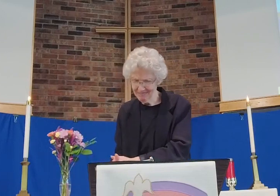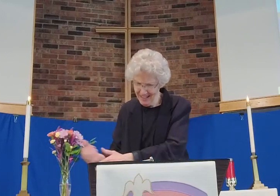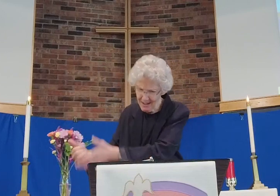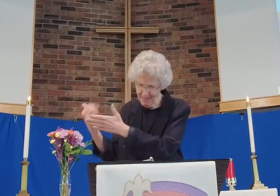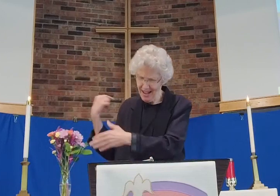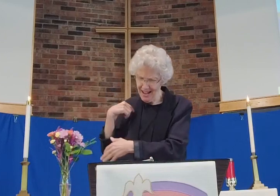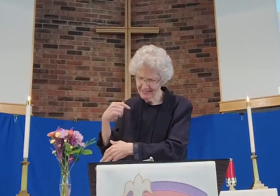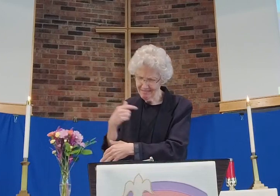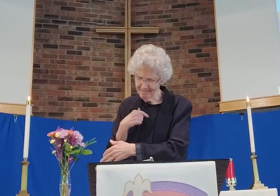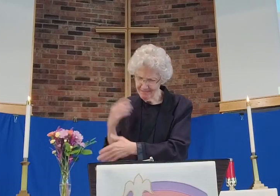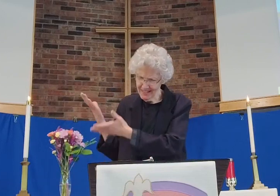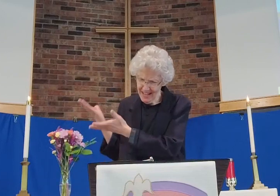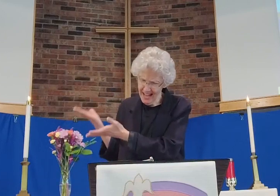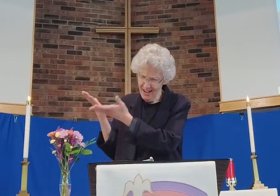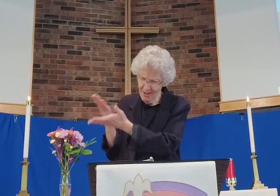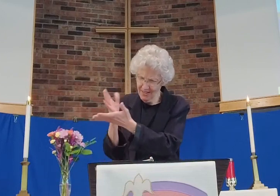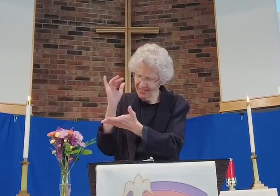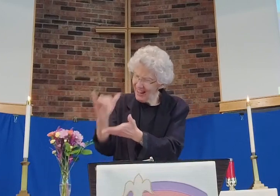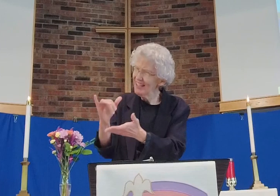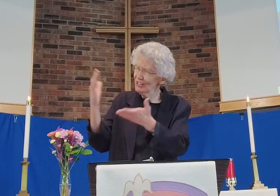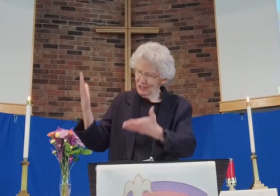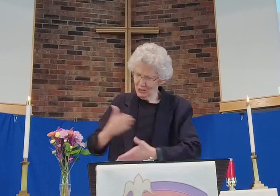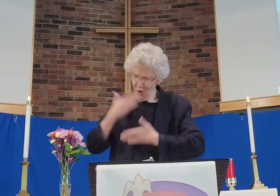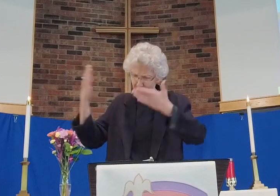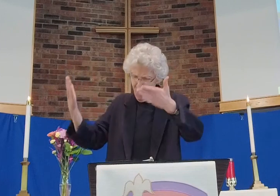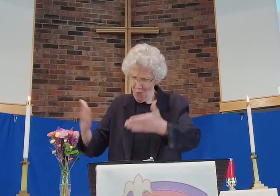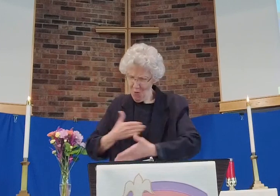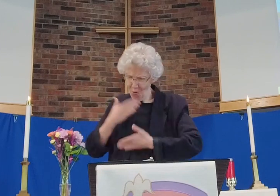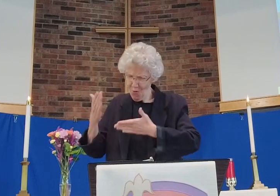Help us to carry this joy into the world.